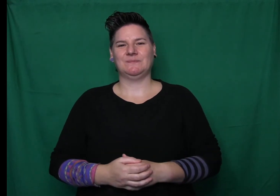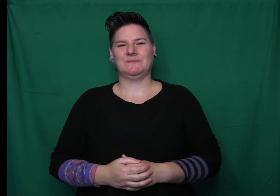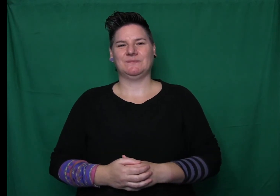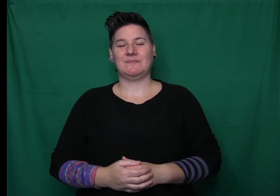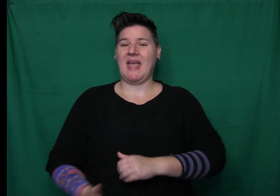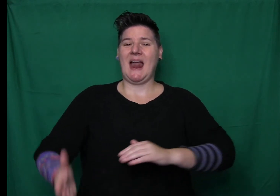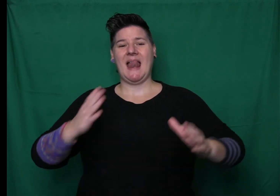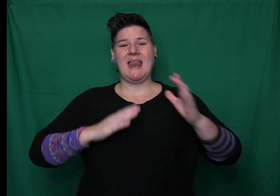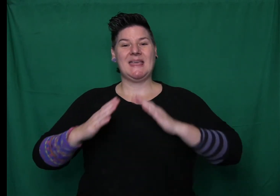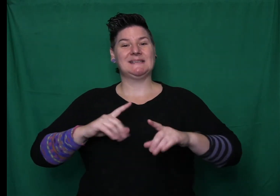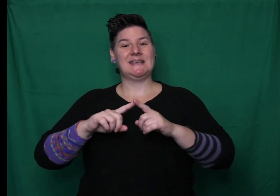She is picking flowers.